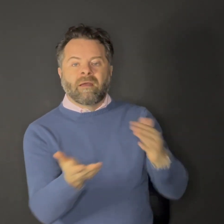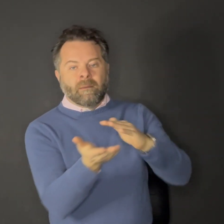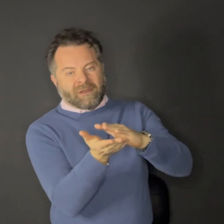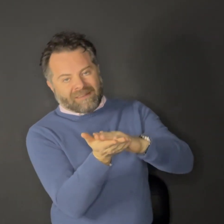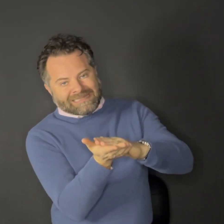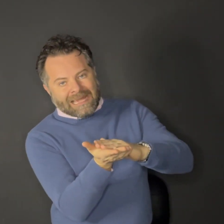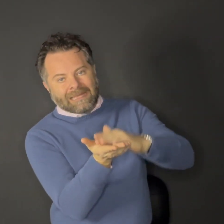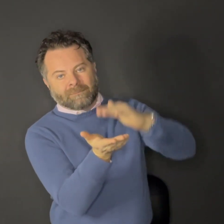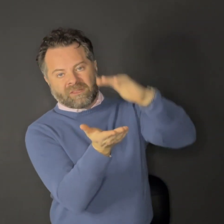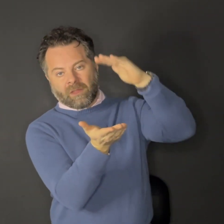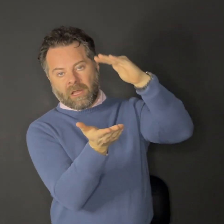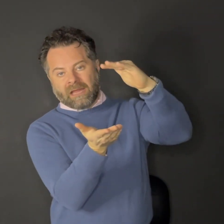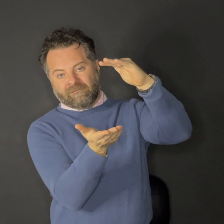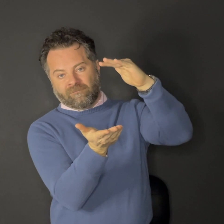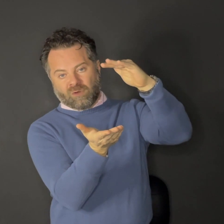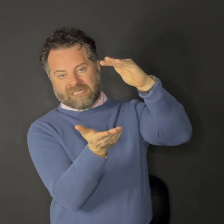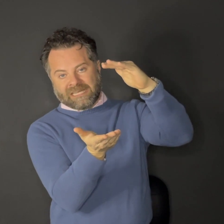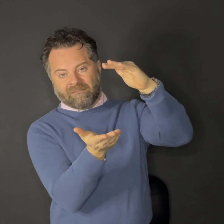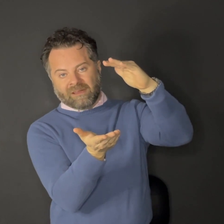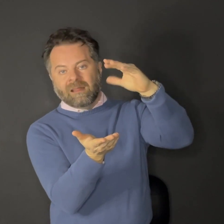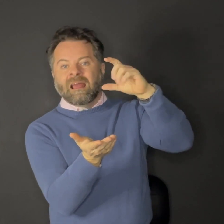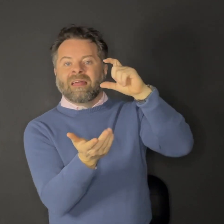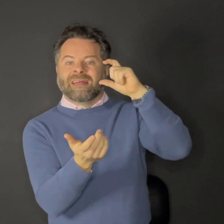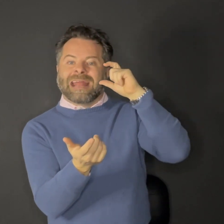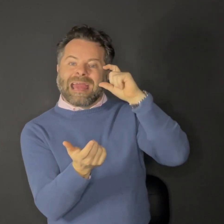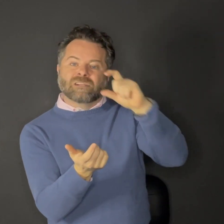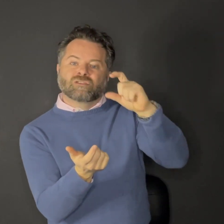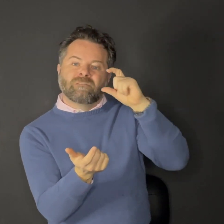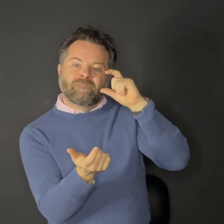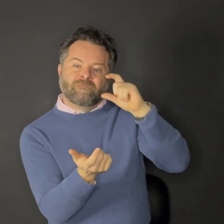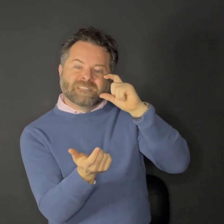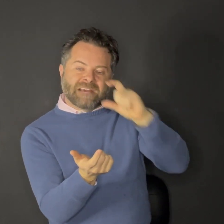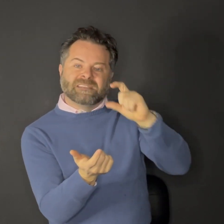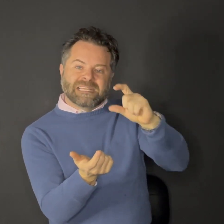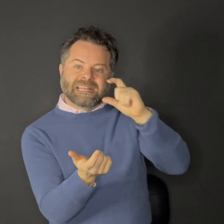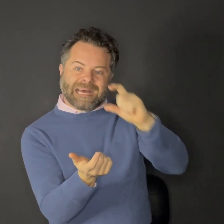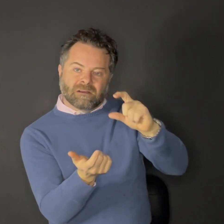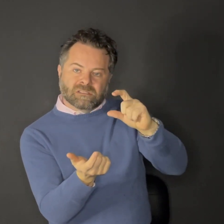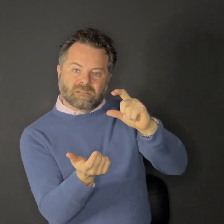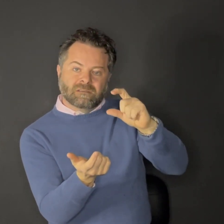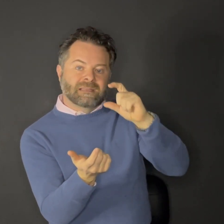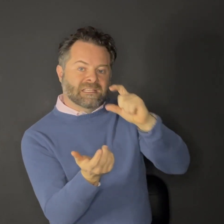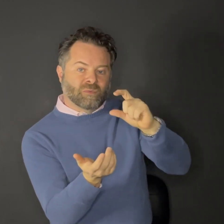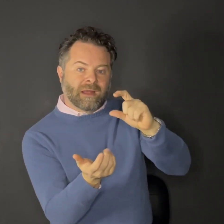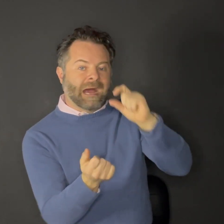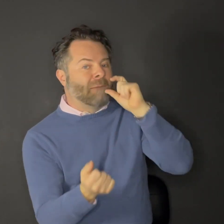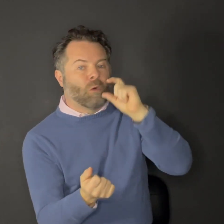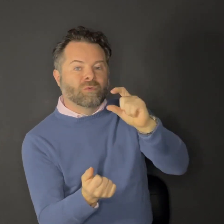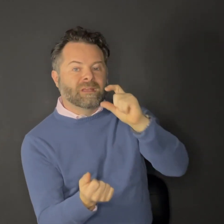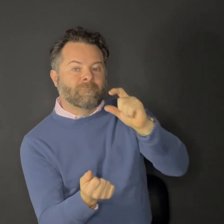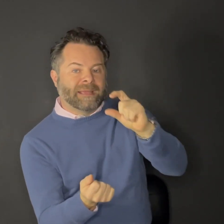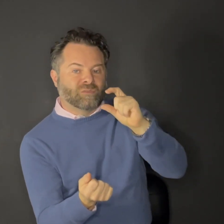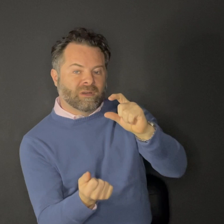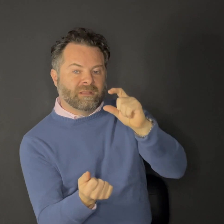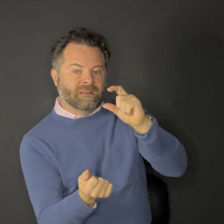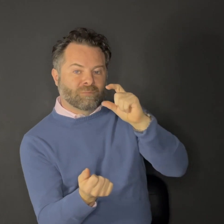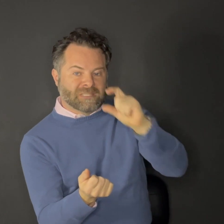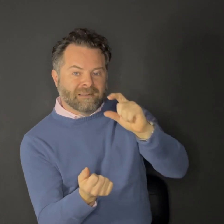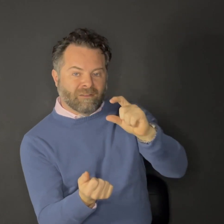But if I take it up to the line of 47, that extra $17,000, guess what? I'm only going to pay 20% on